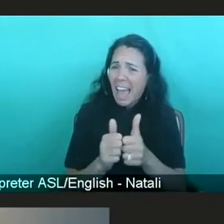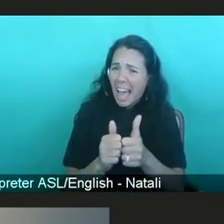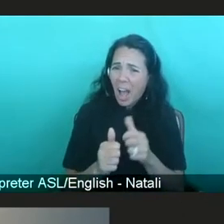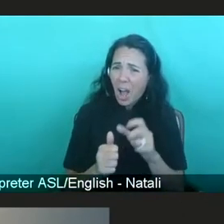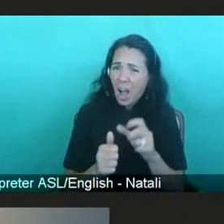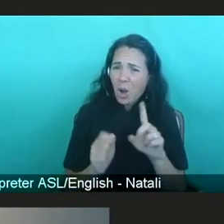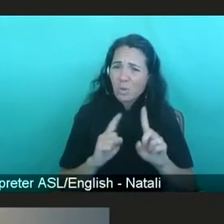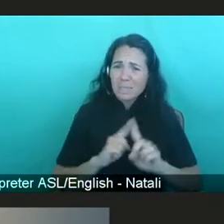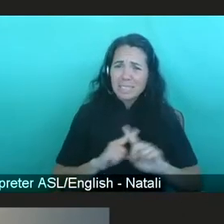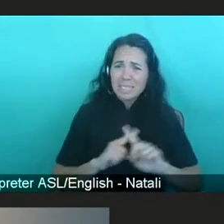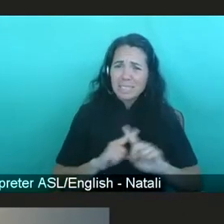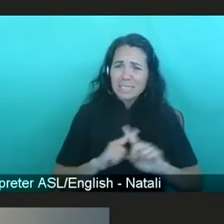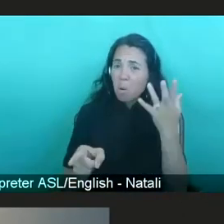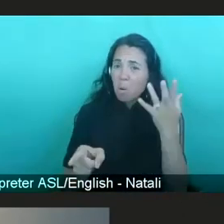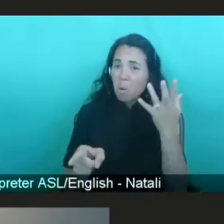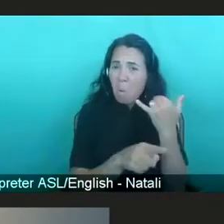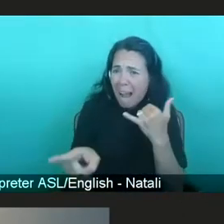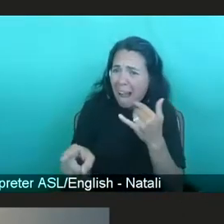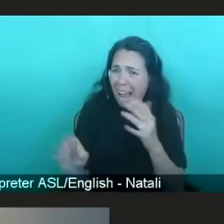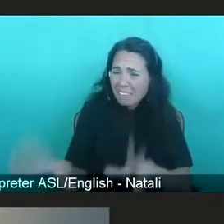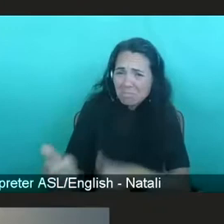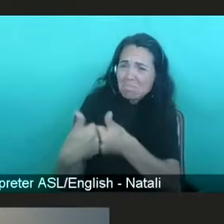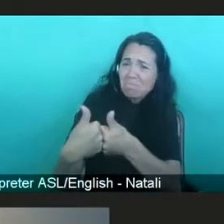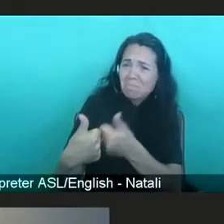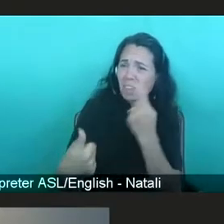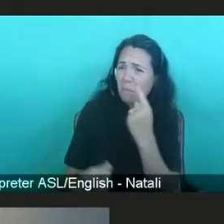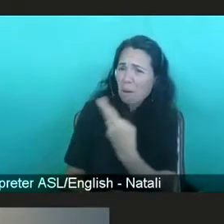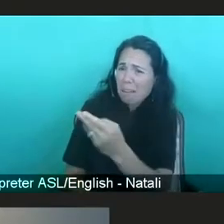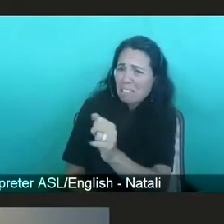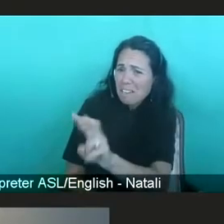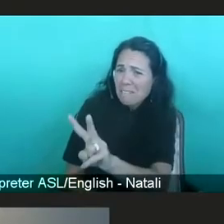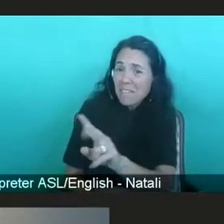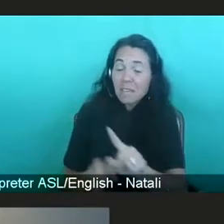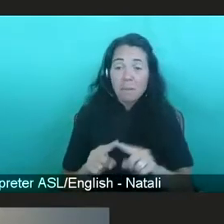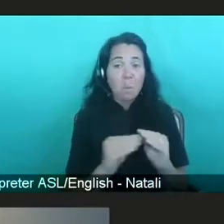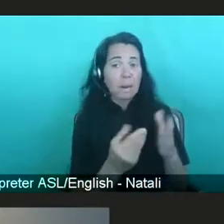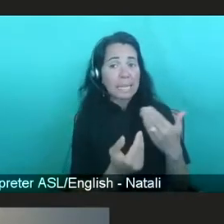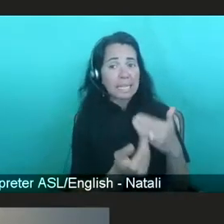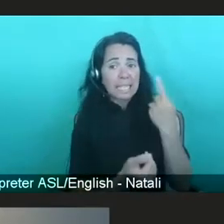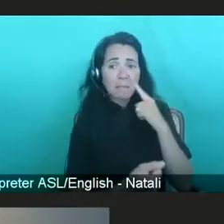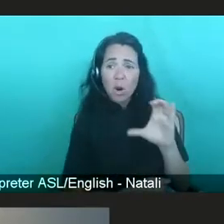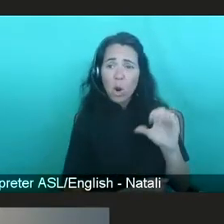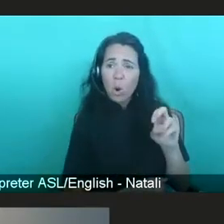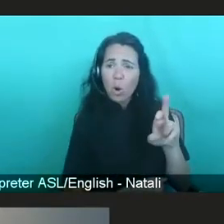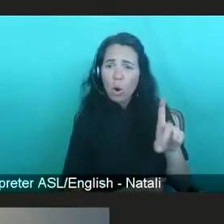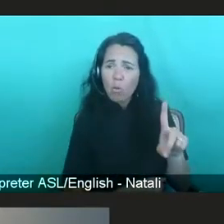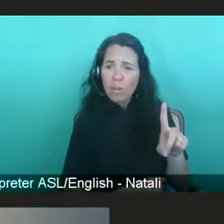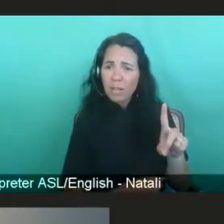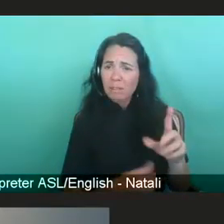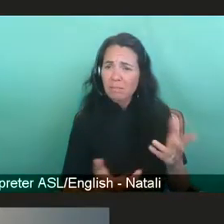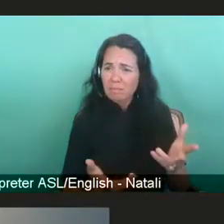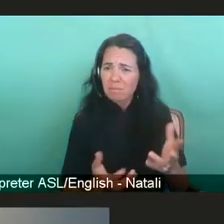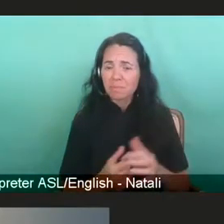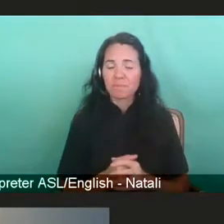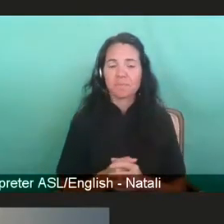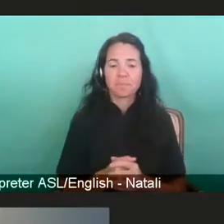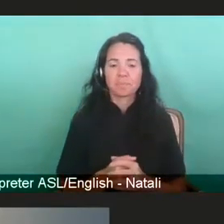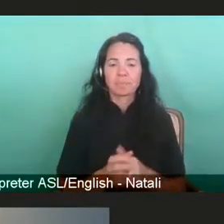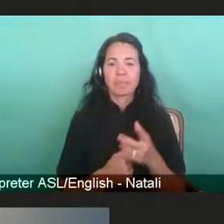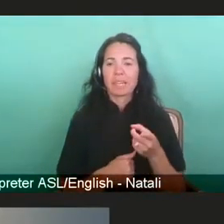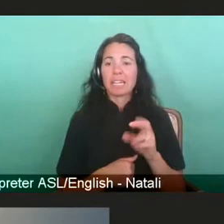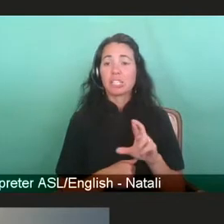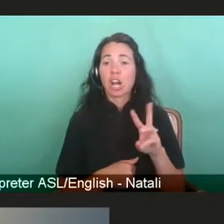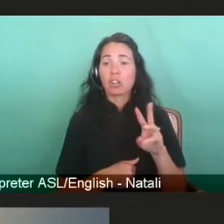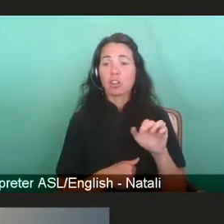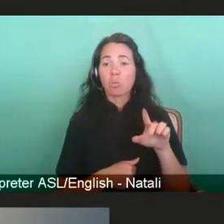makes a vaccine so hard for HIV and so much better for COVID? Yeah, well, the SARS-CoV